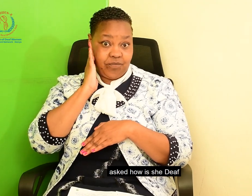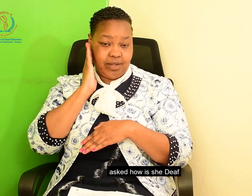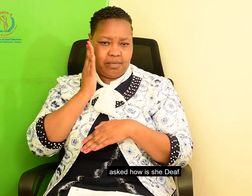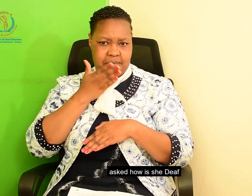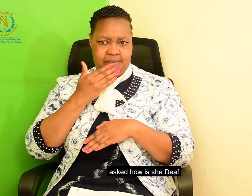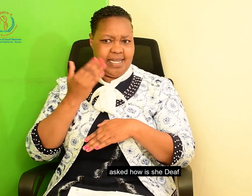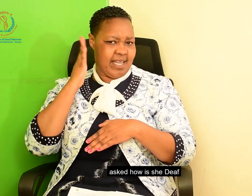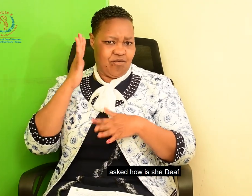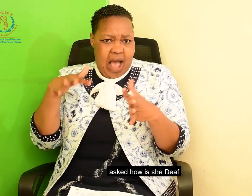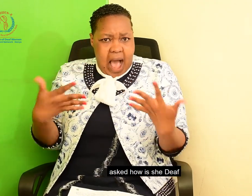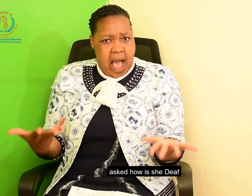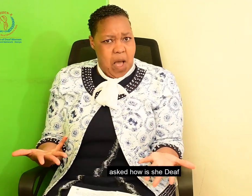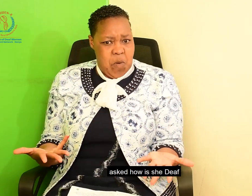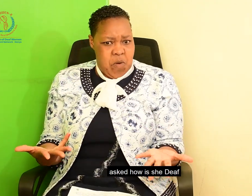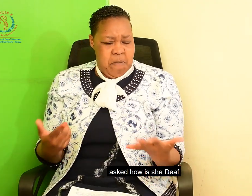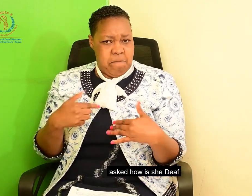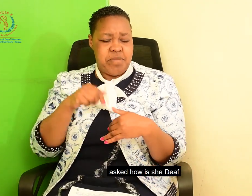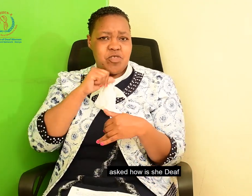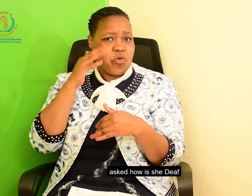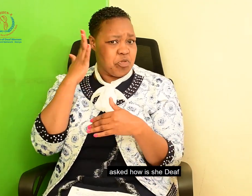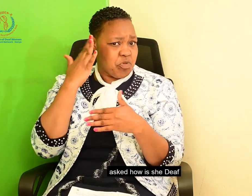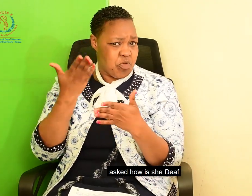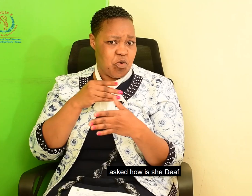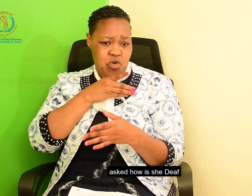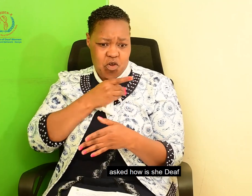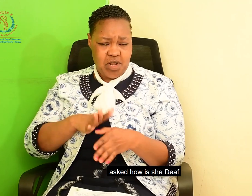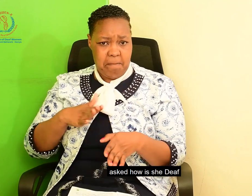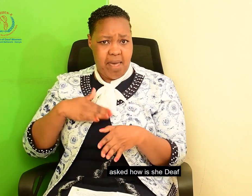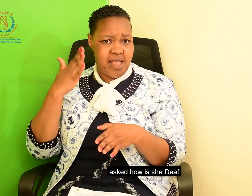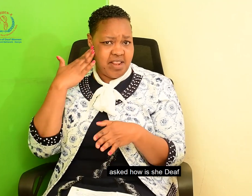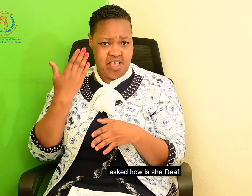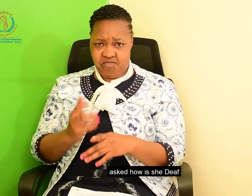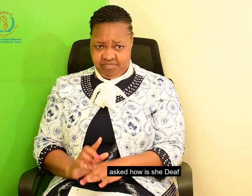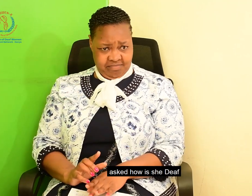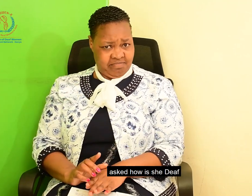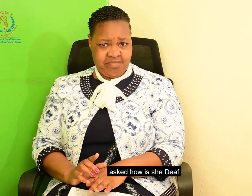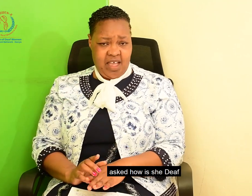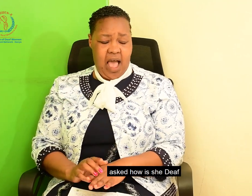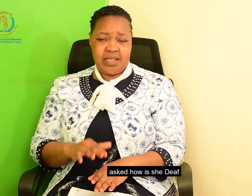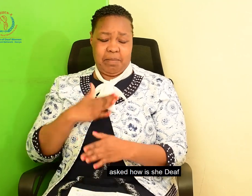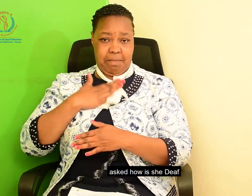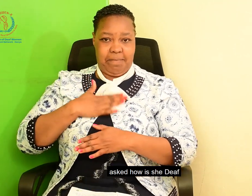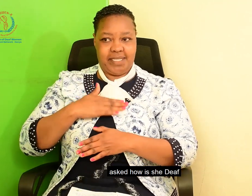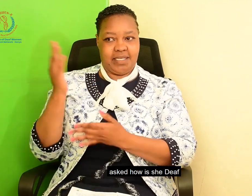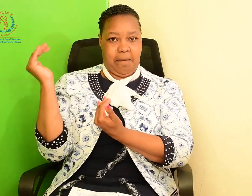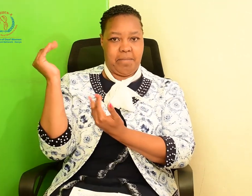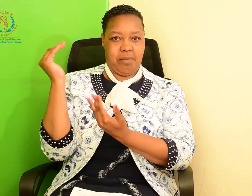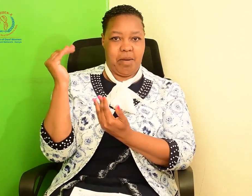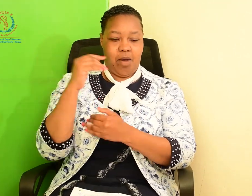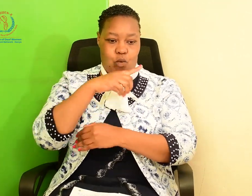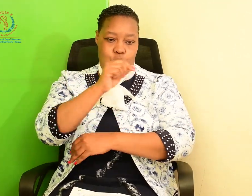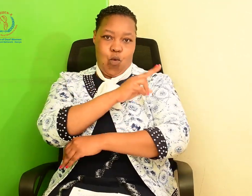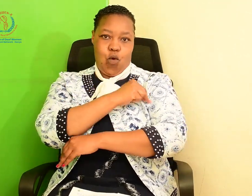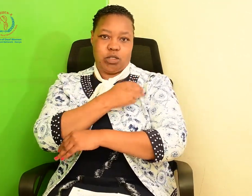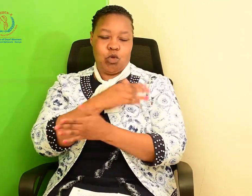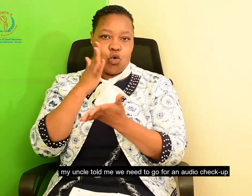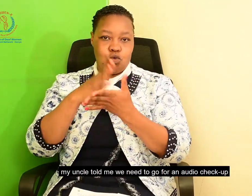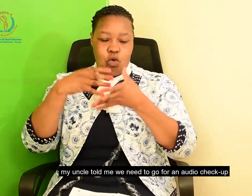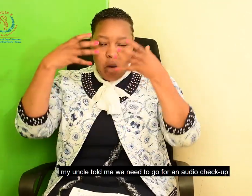how is she deaf? But then, my uncle